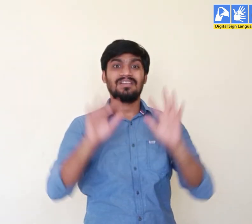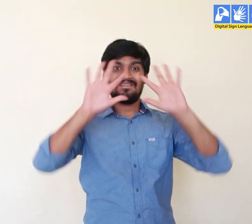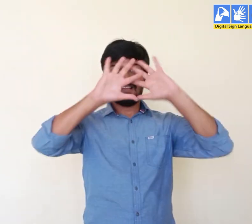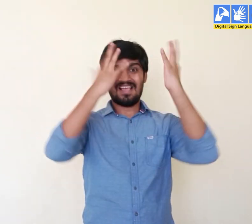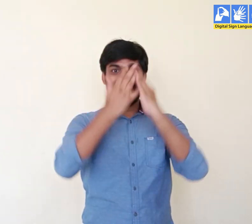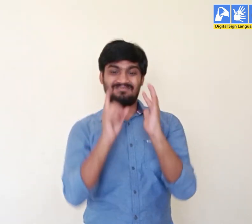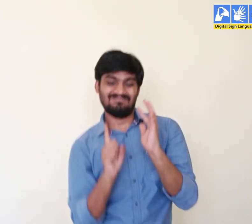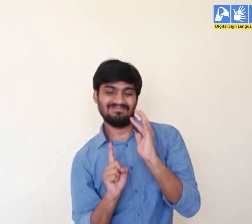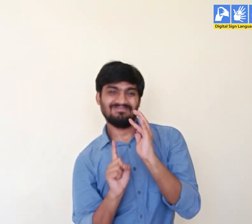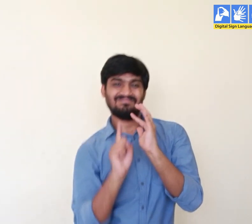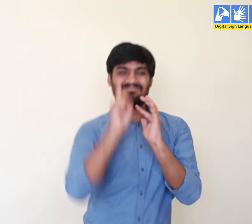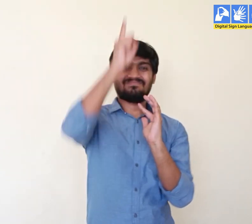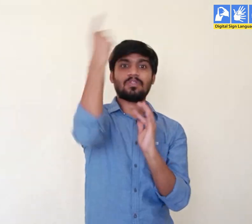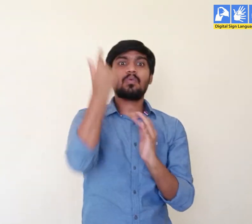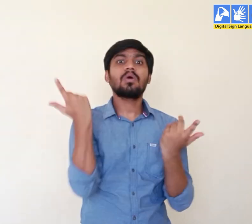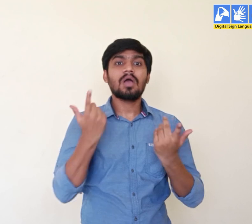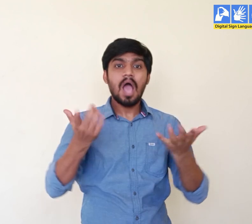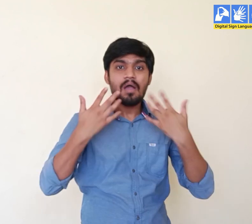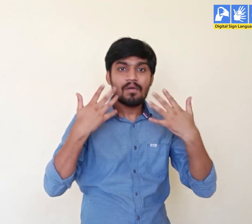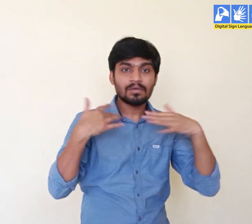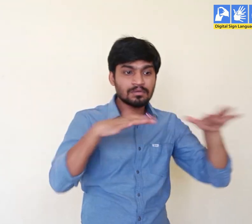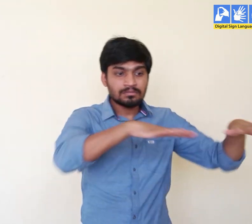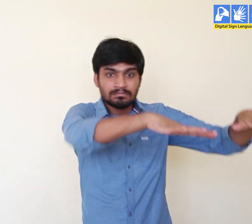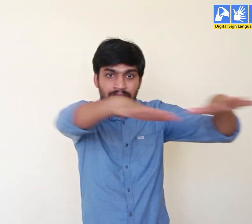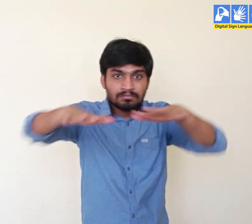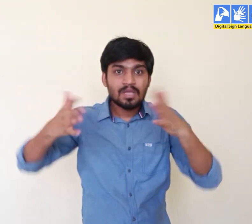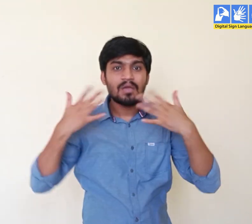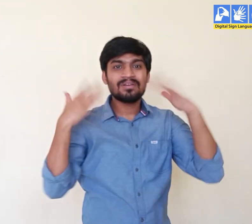for weather forecasting and surveillance.